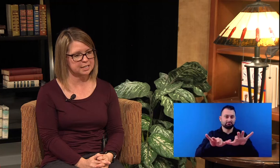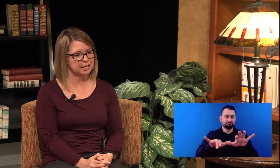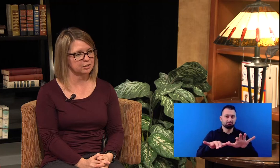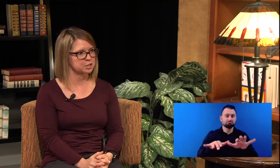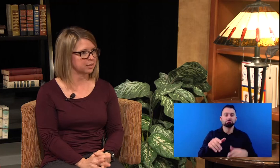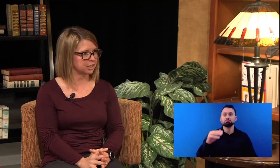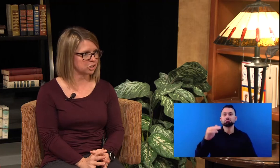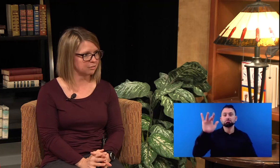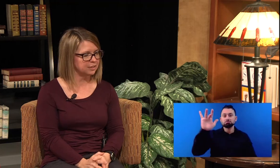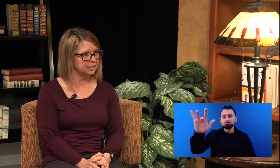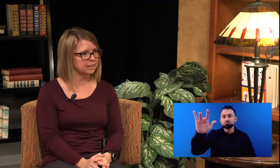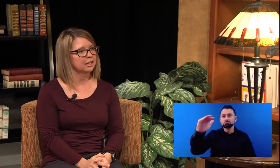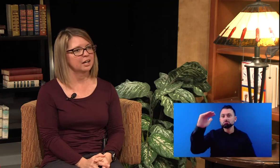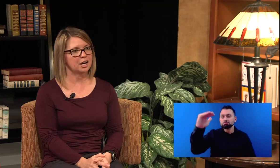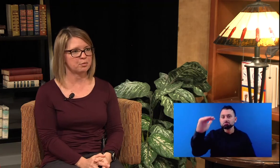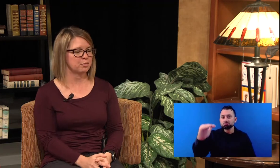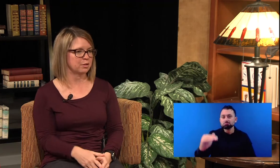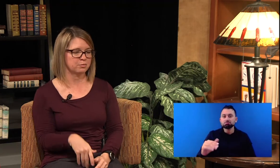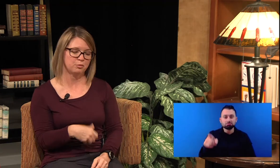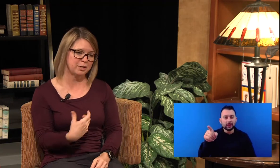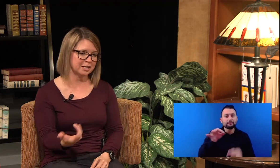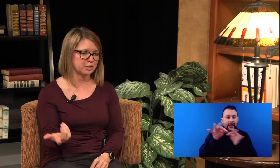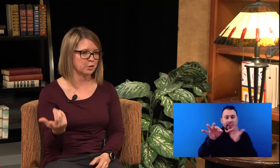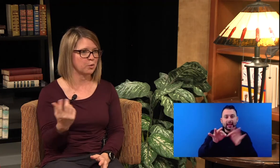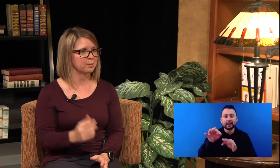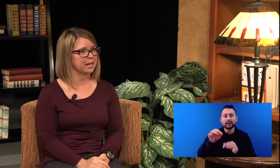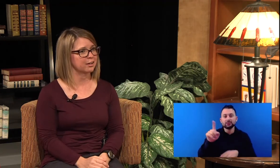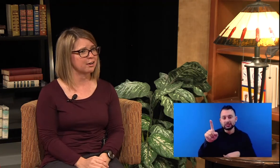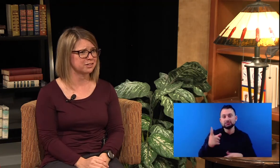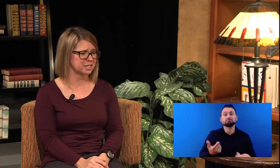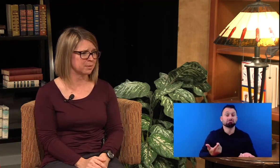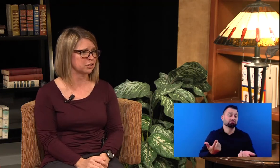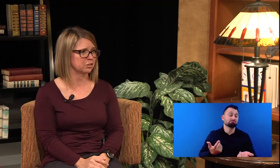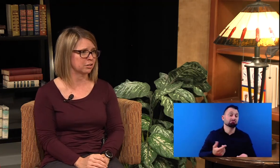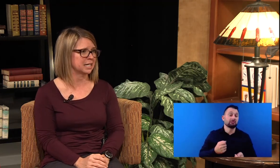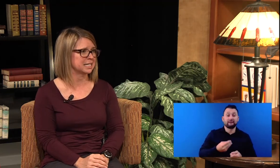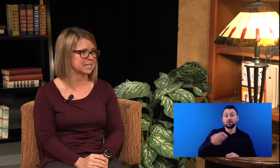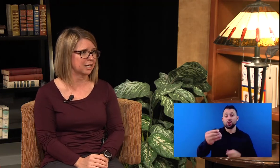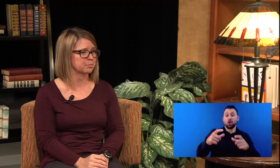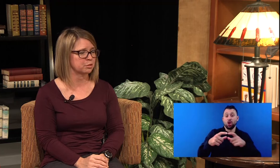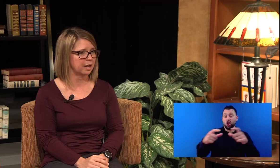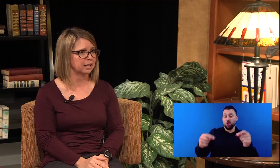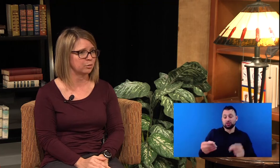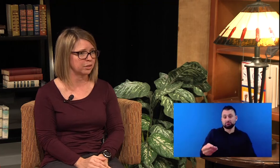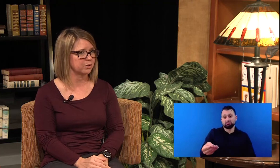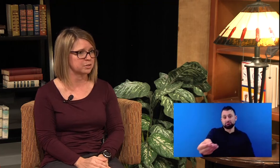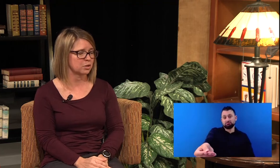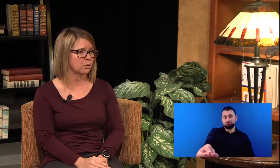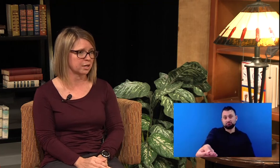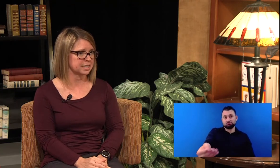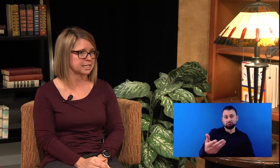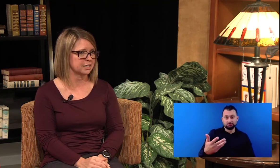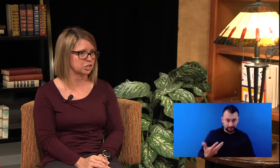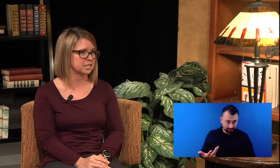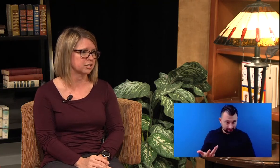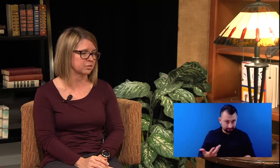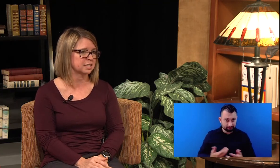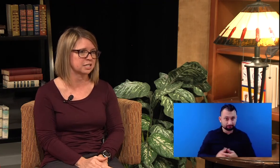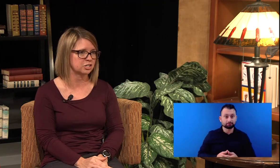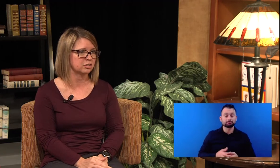diagnosed with HIV, um, we, we can do a warm handoff and just make sure you're getting set up directly with those organizations to assist you.